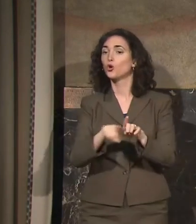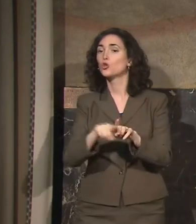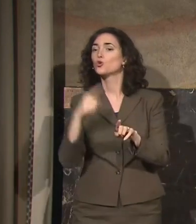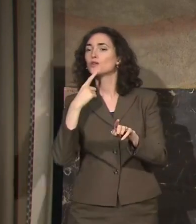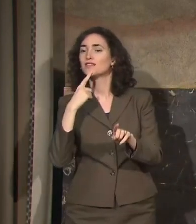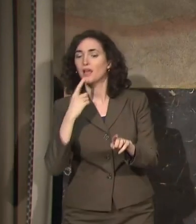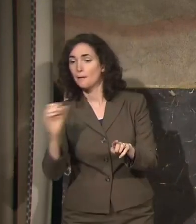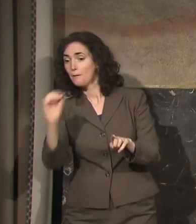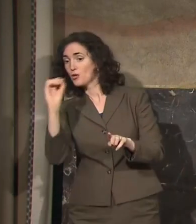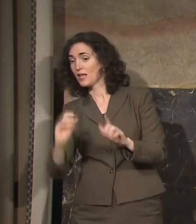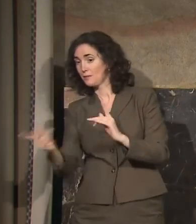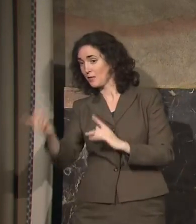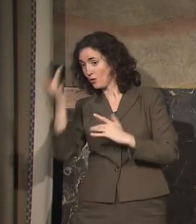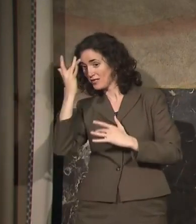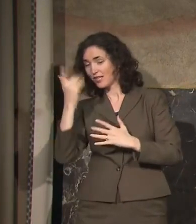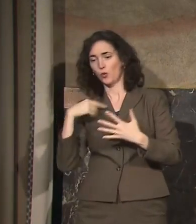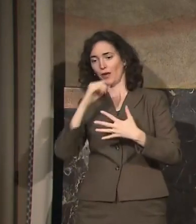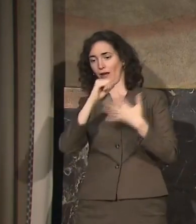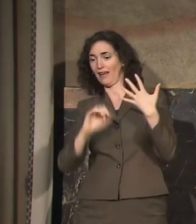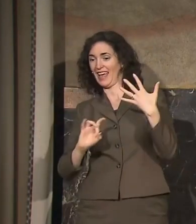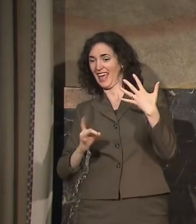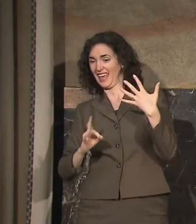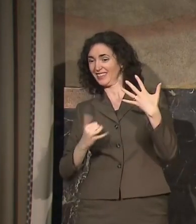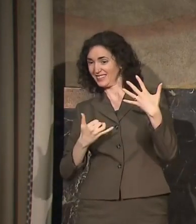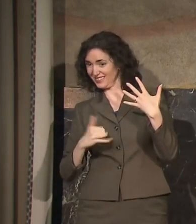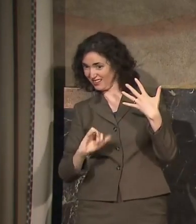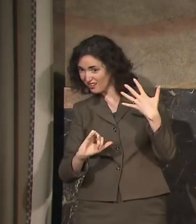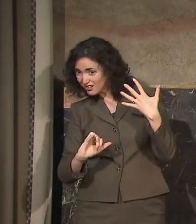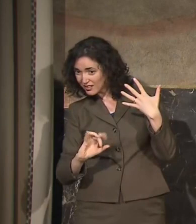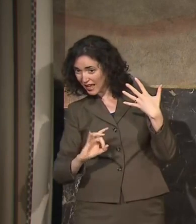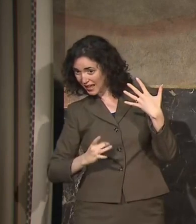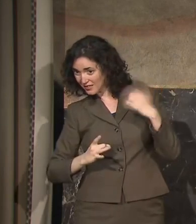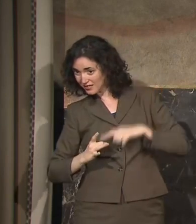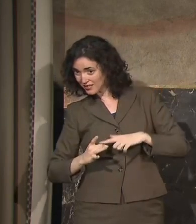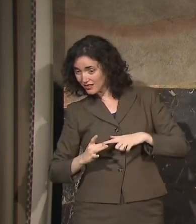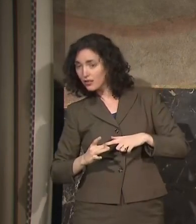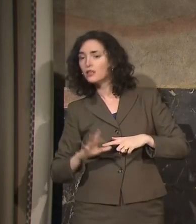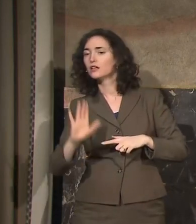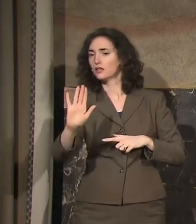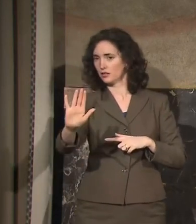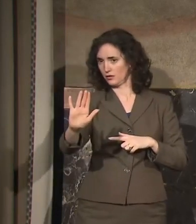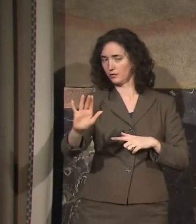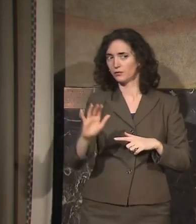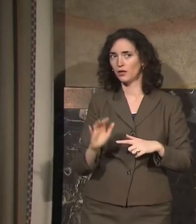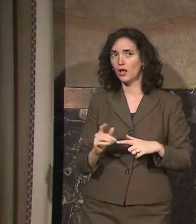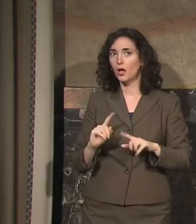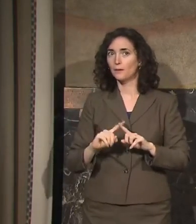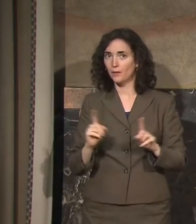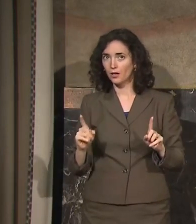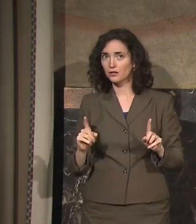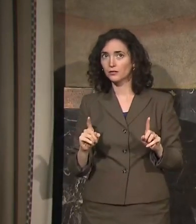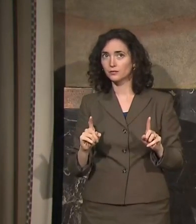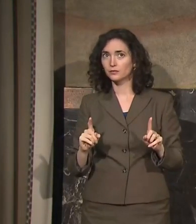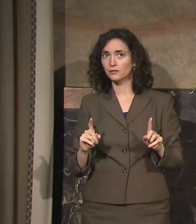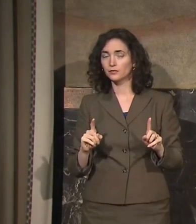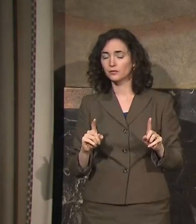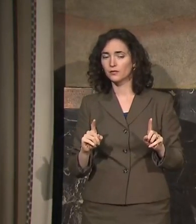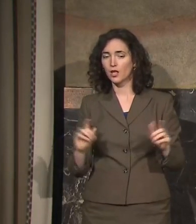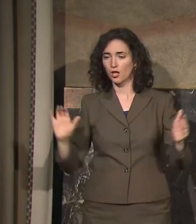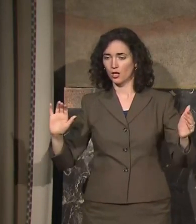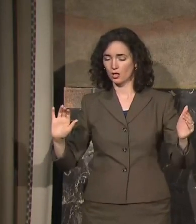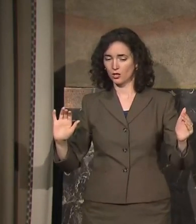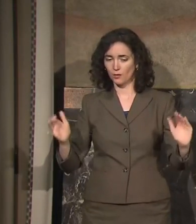continue to be number eight, I'm not sure that if you subtracted out all the COVID-19